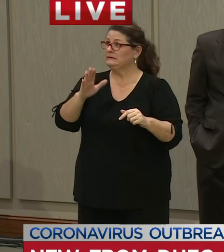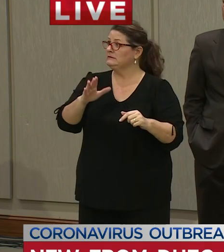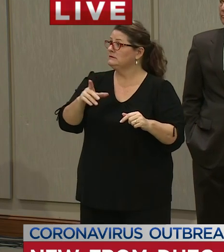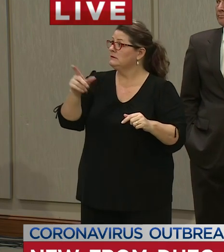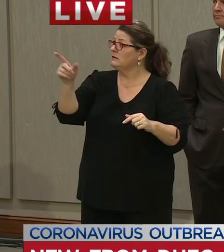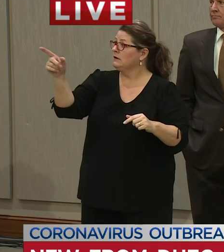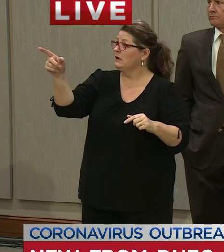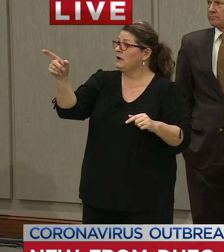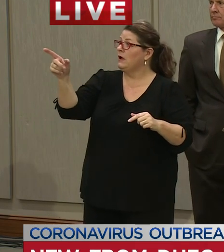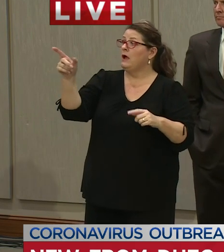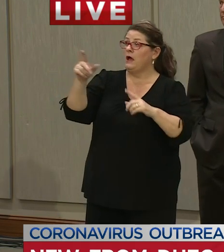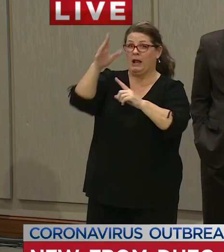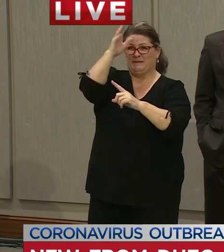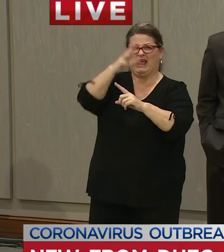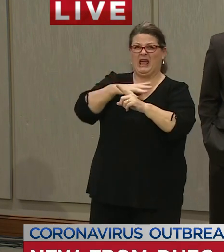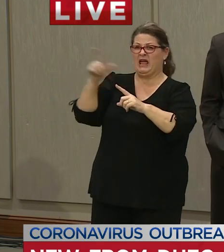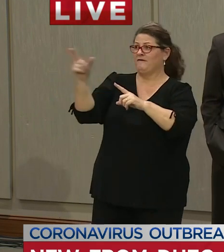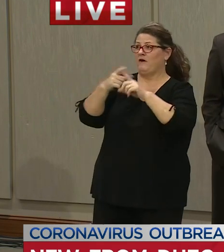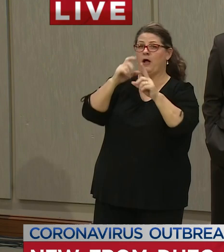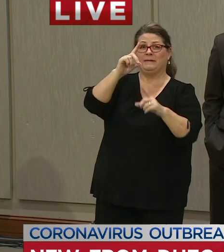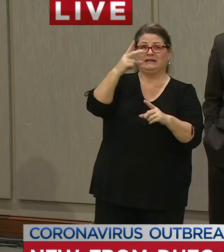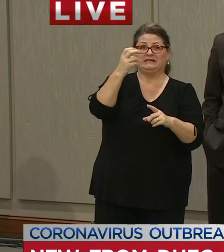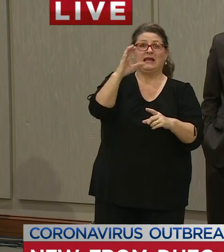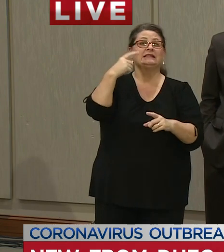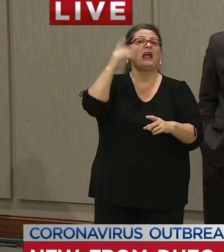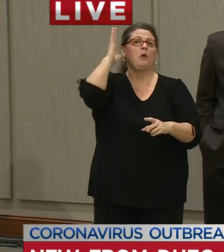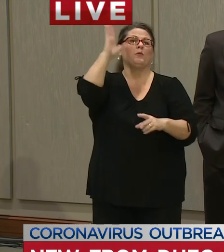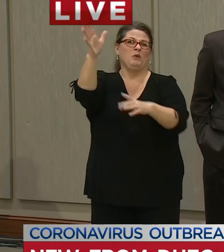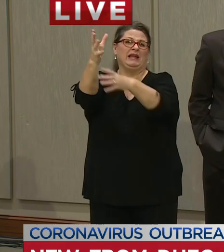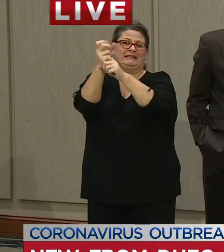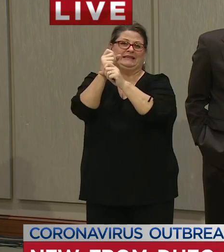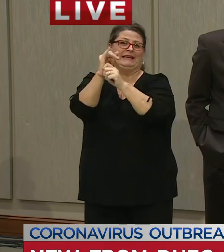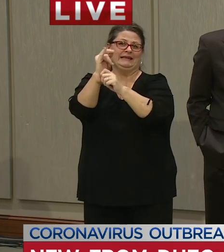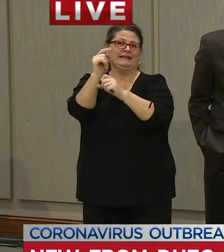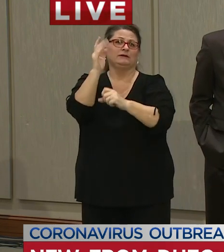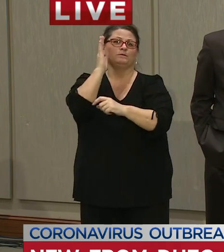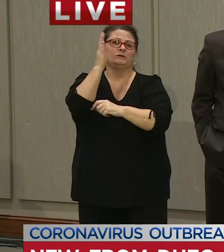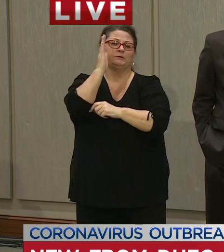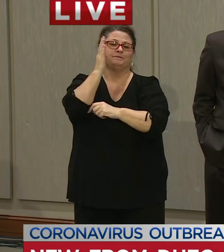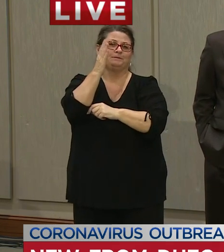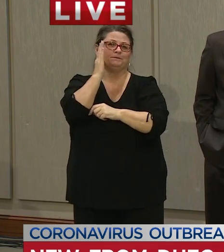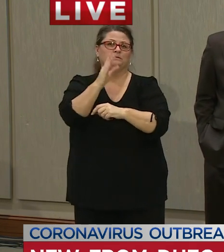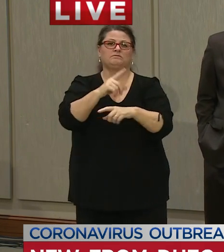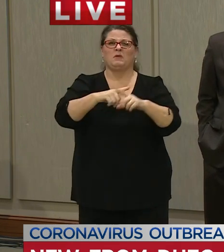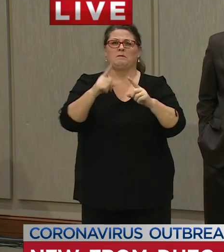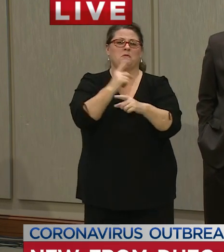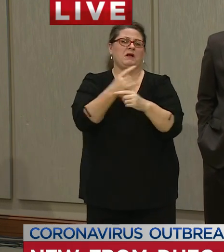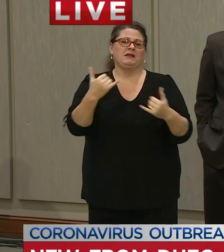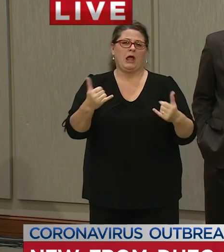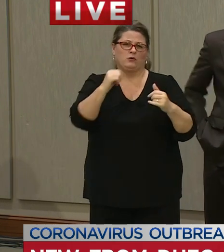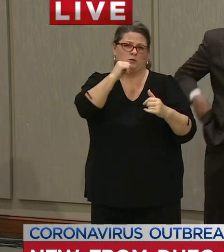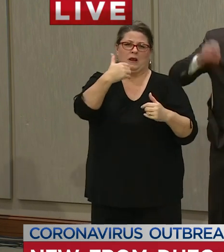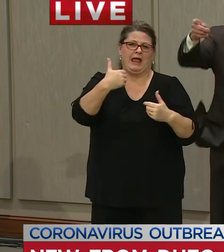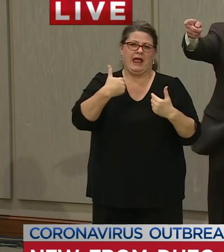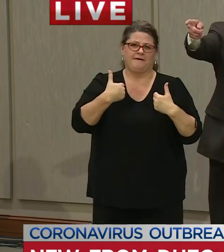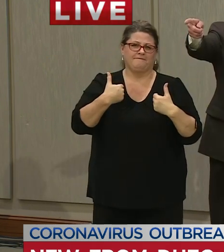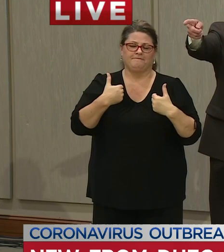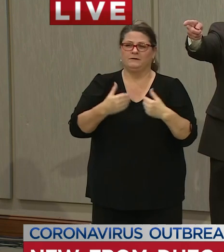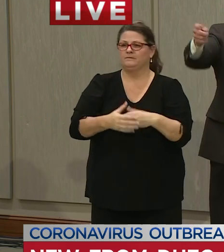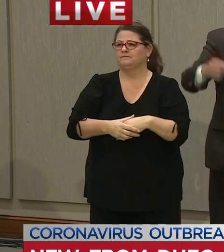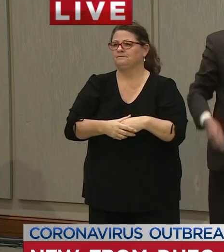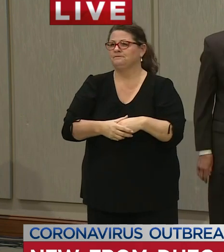we will be working to do that okay so we will be working on getting that data available making that data available but it's not available yet thank you